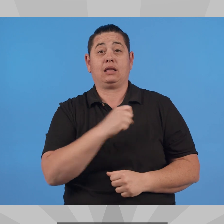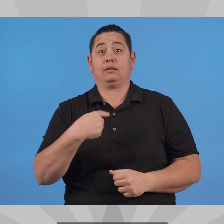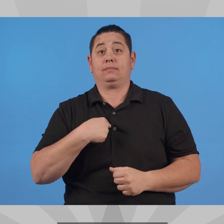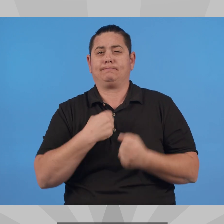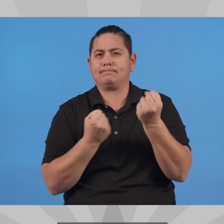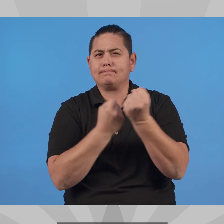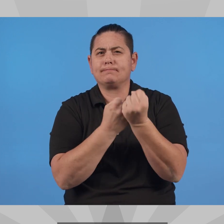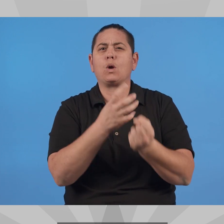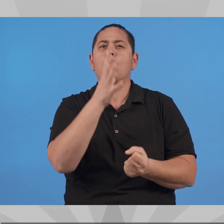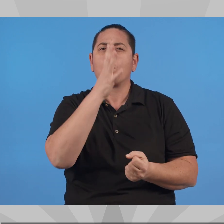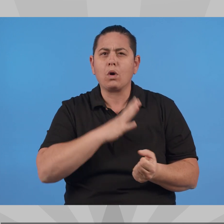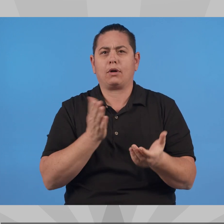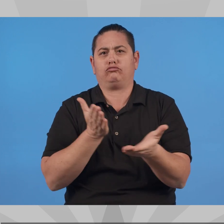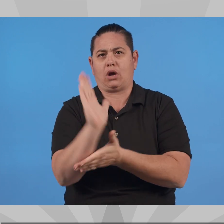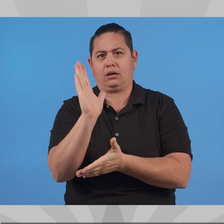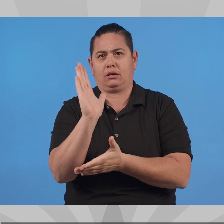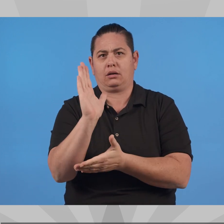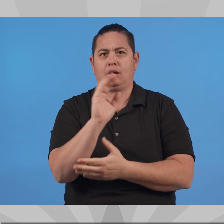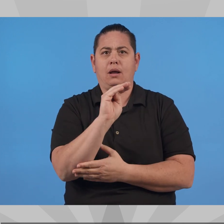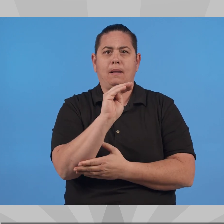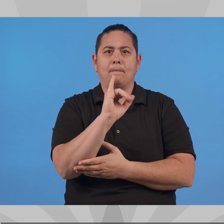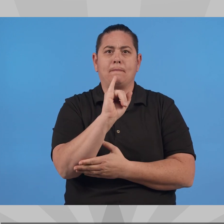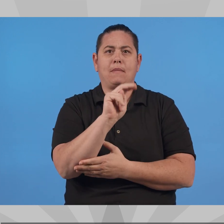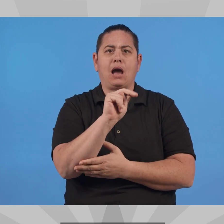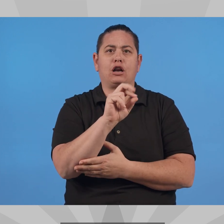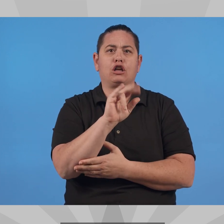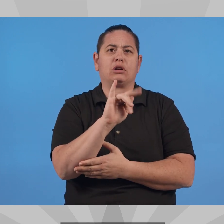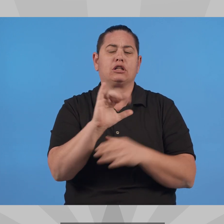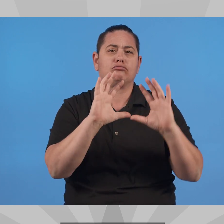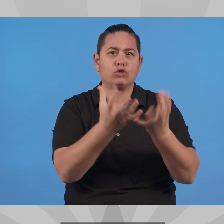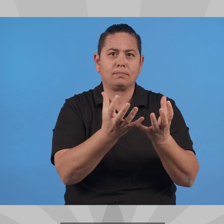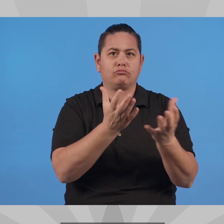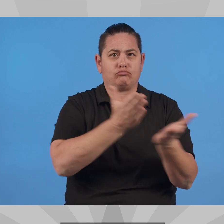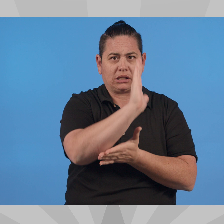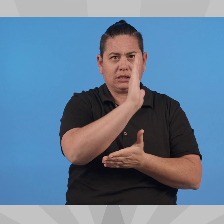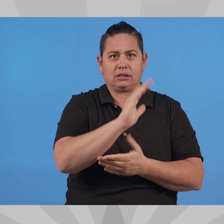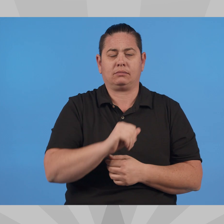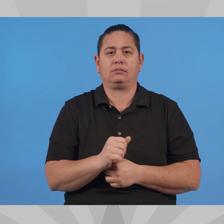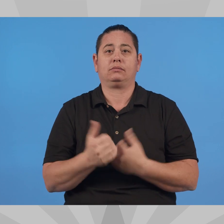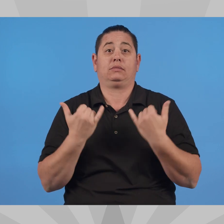While in the Senate, I have worked to champion women's rights and minority rights.